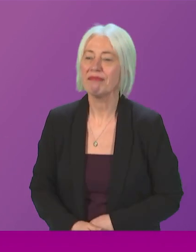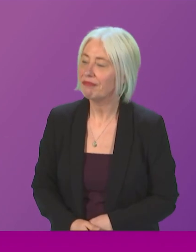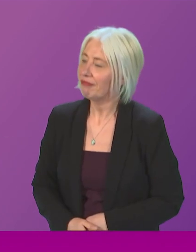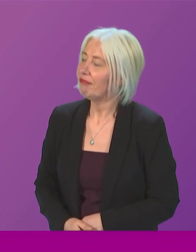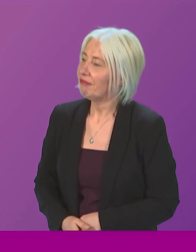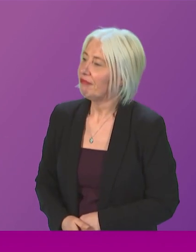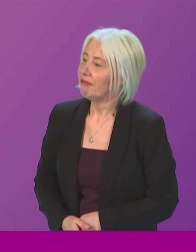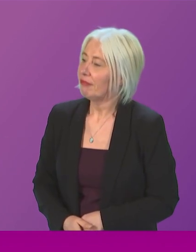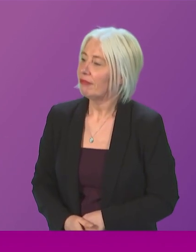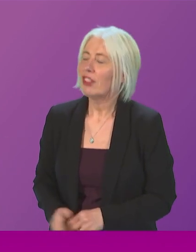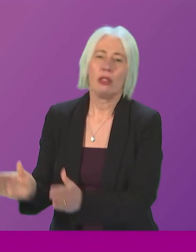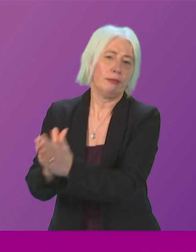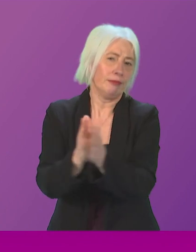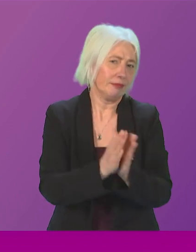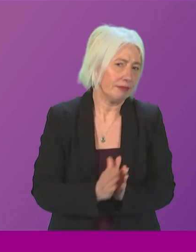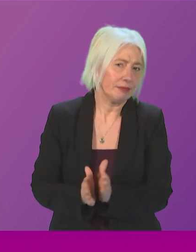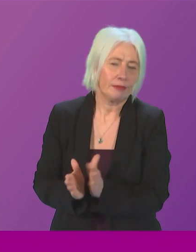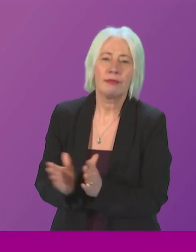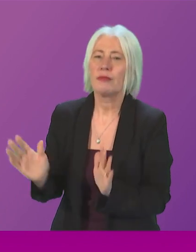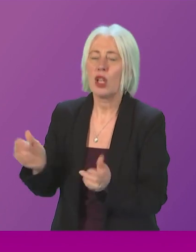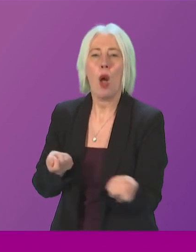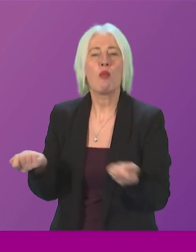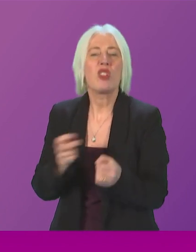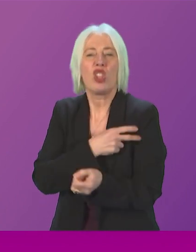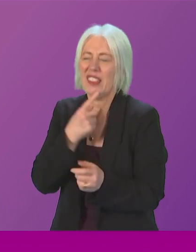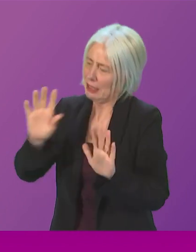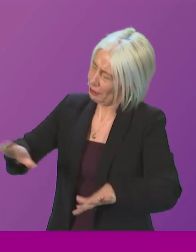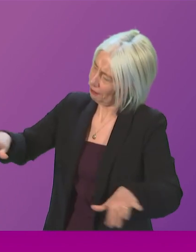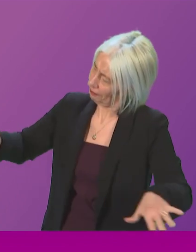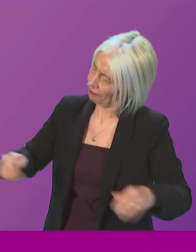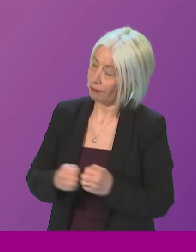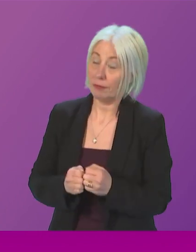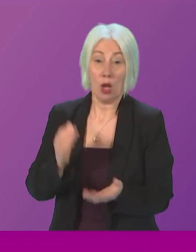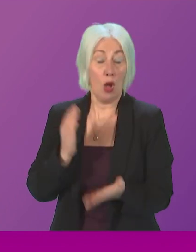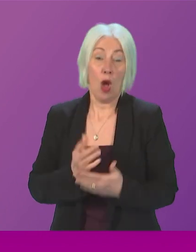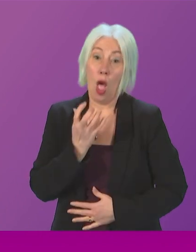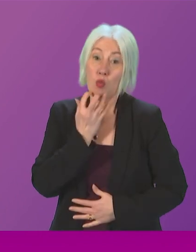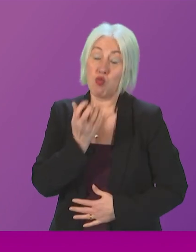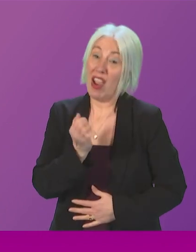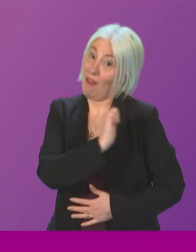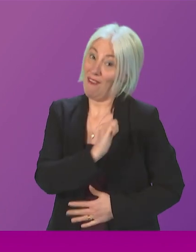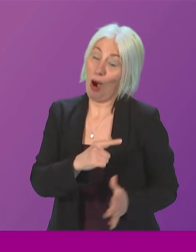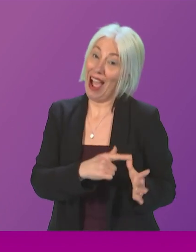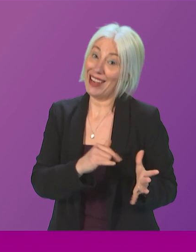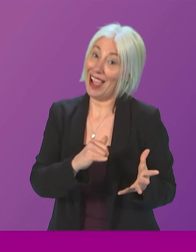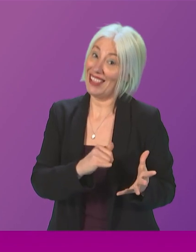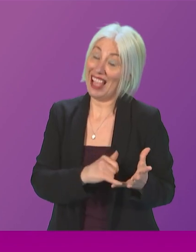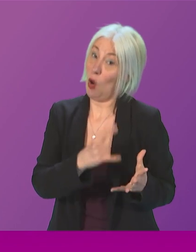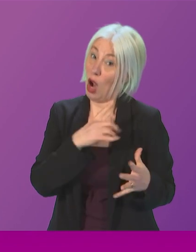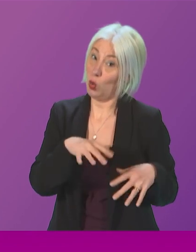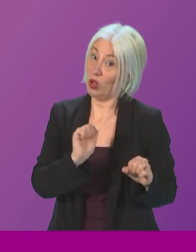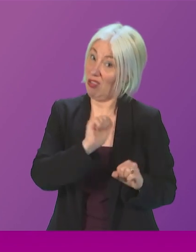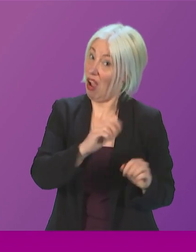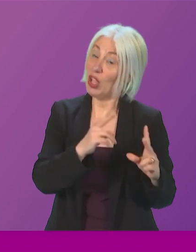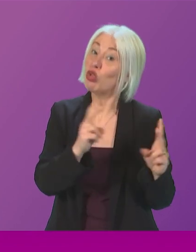And of course, it is exceptionally brave, exceptionally brave for Anna Sarwar to go on this topic